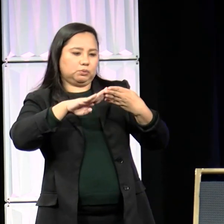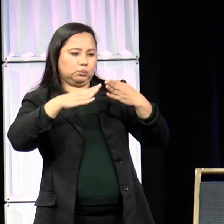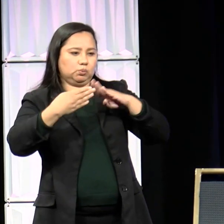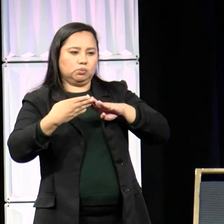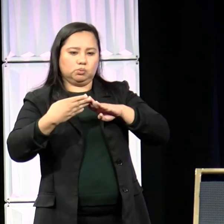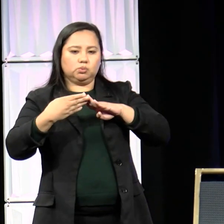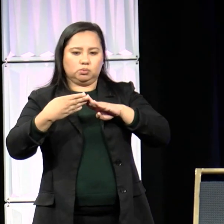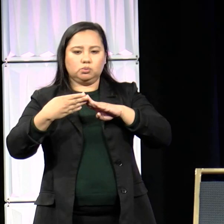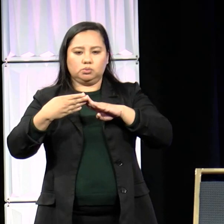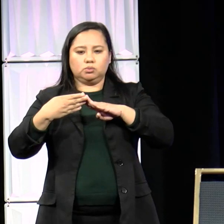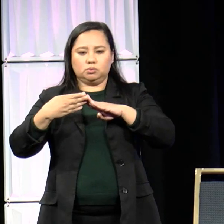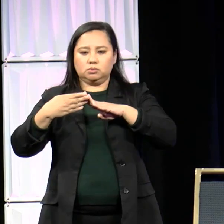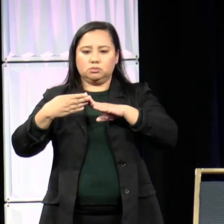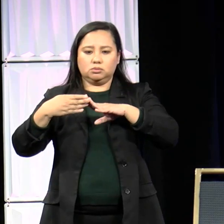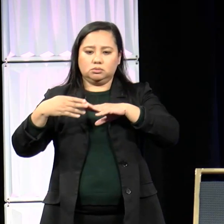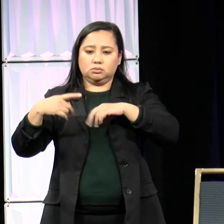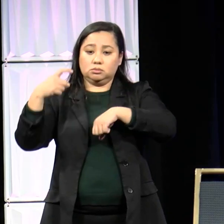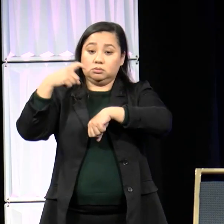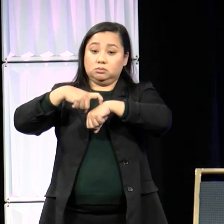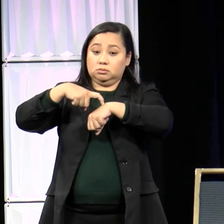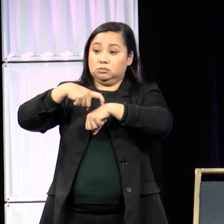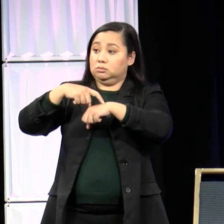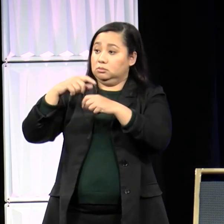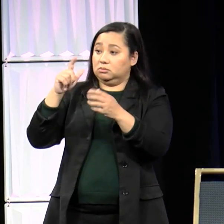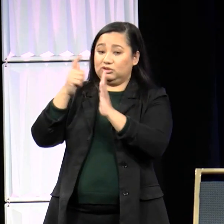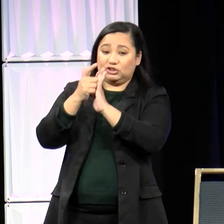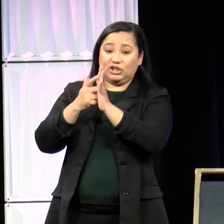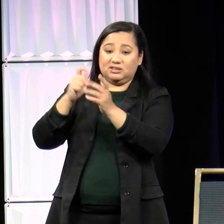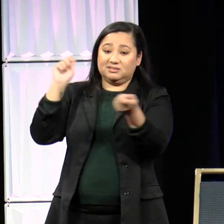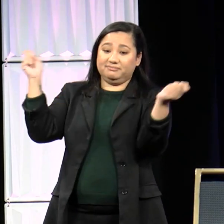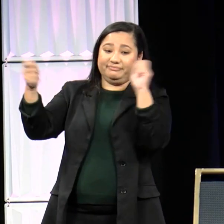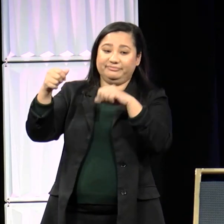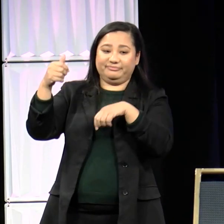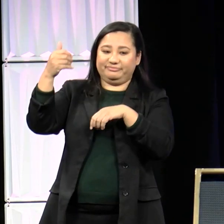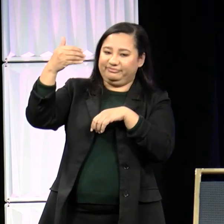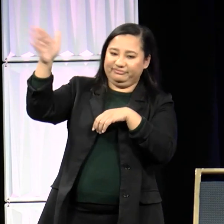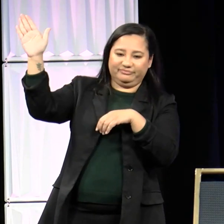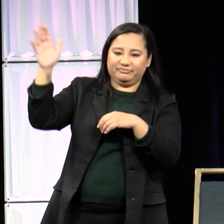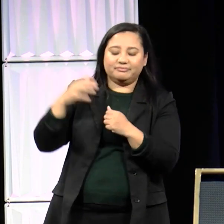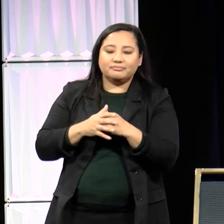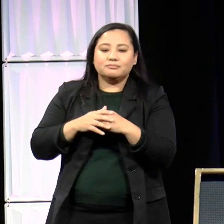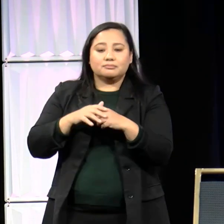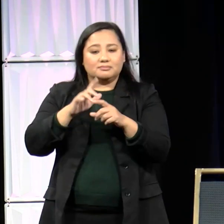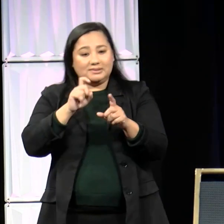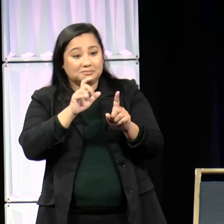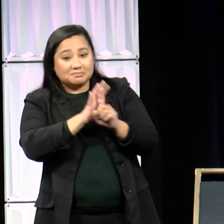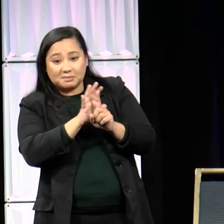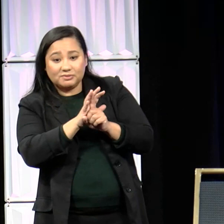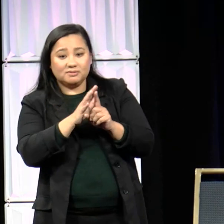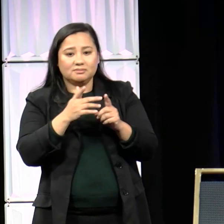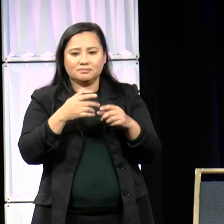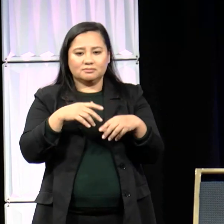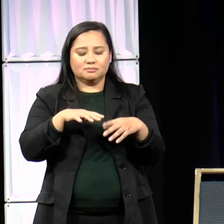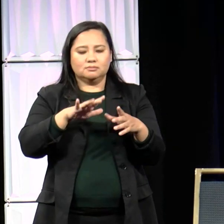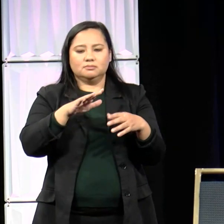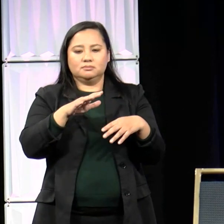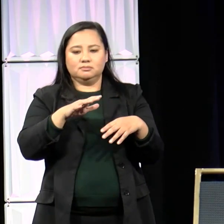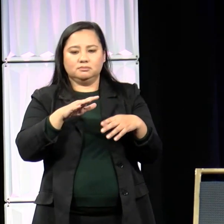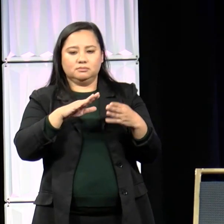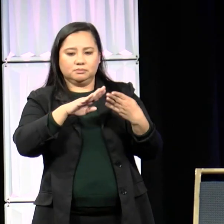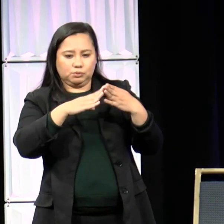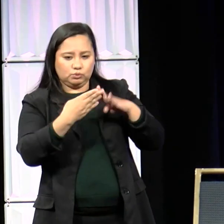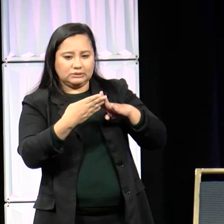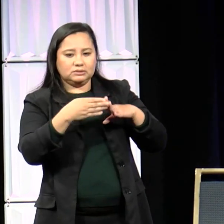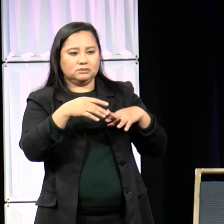time for lawmakers to shift their views from profit and popularity to material needs of those in their community, including recurring listening